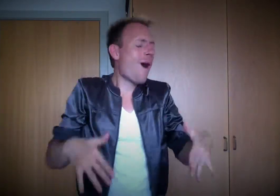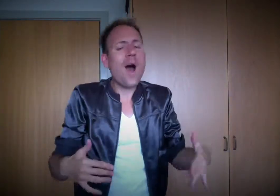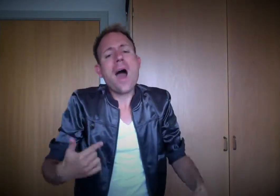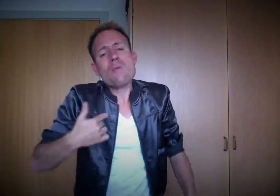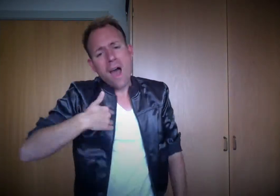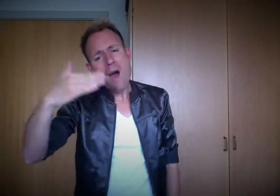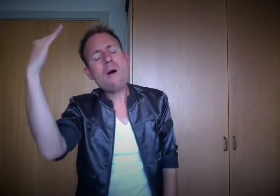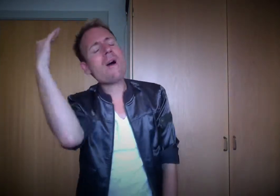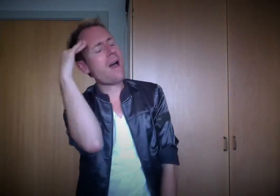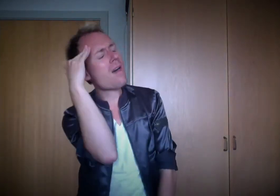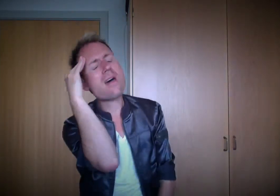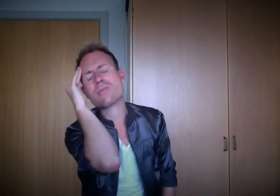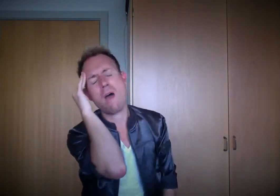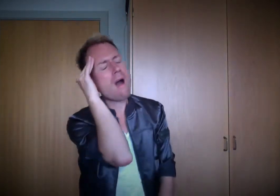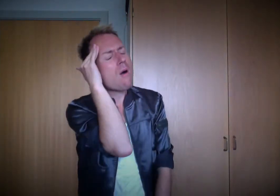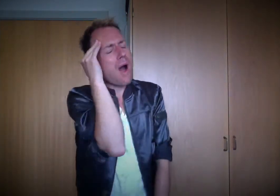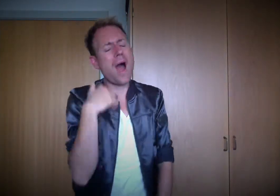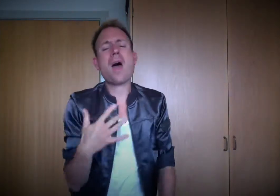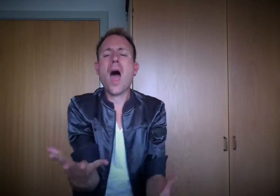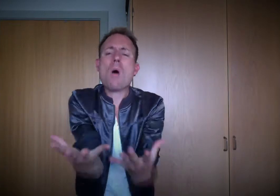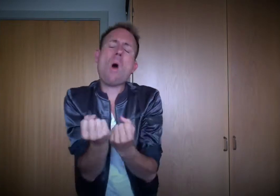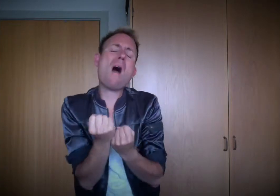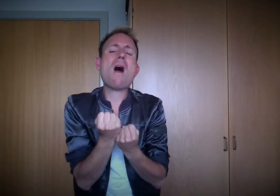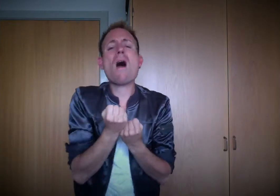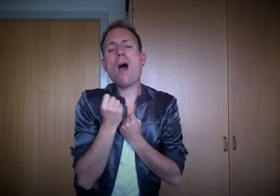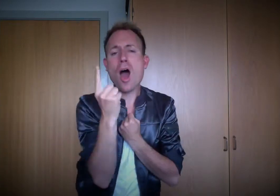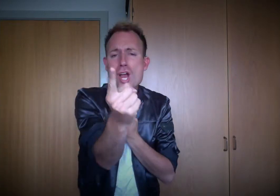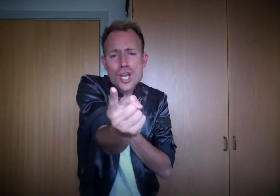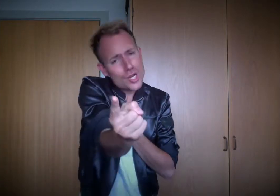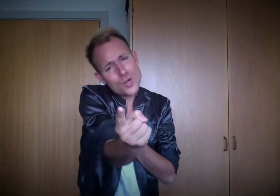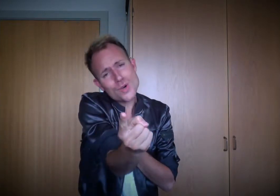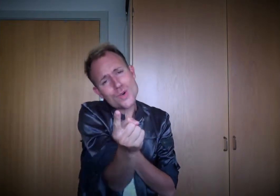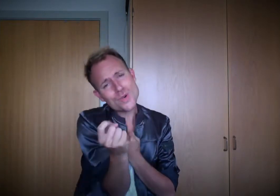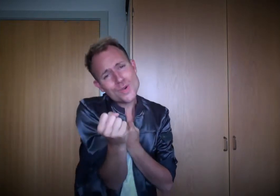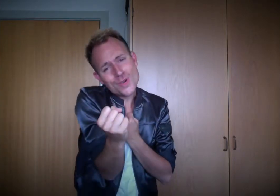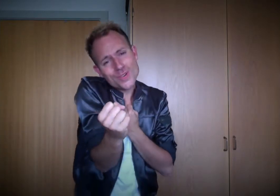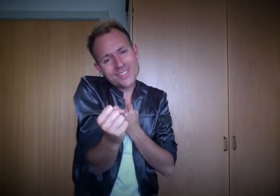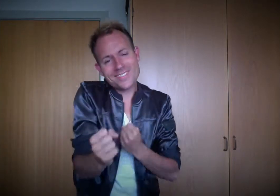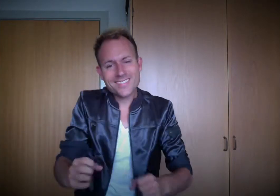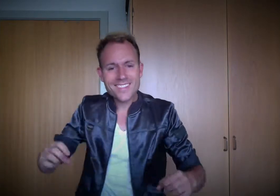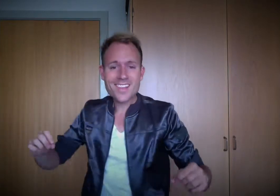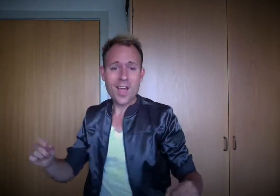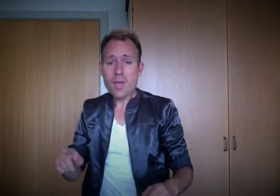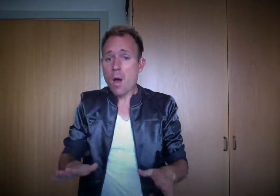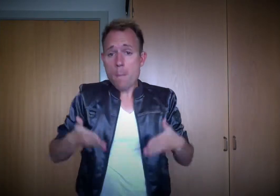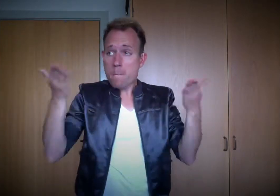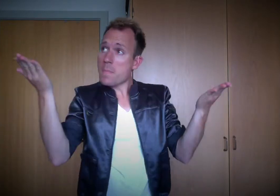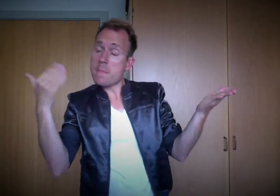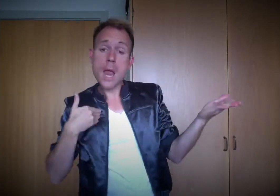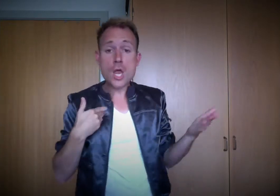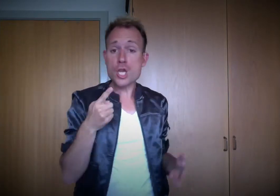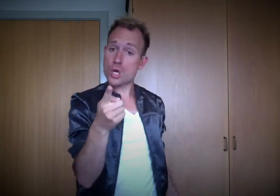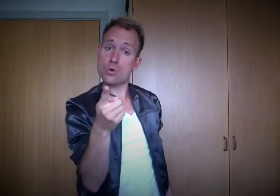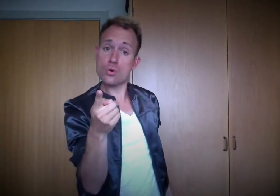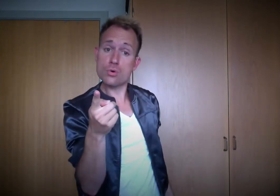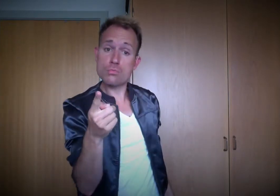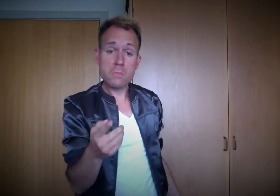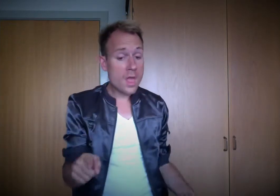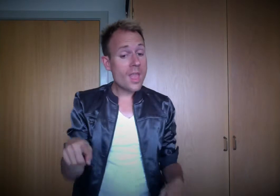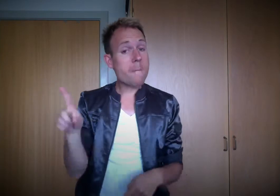Oh, yes, know that I want you It's all up to me and you And the